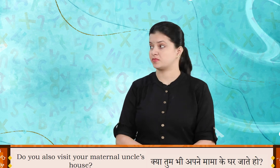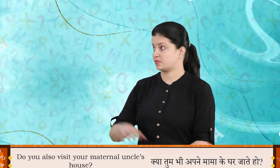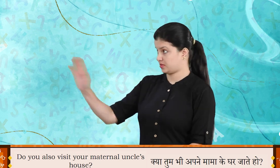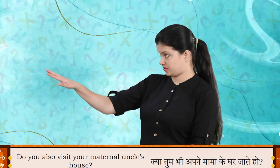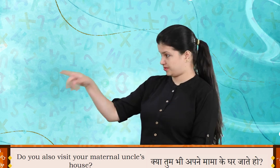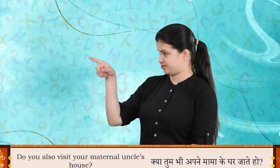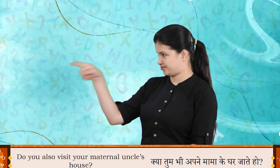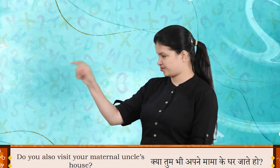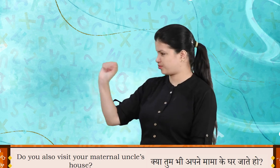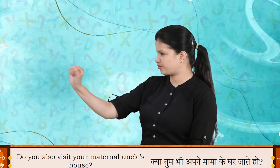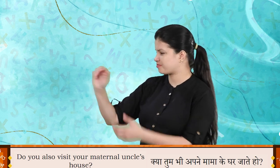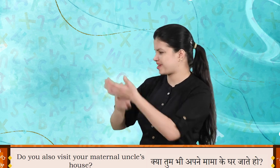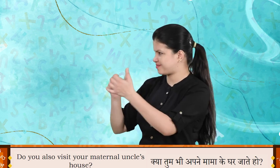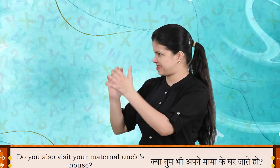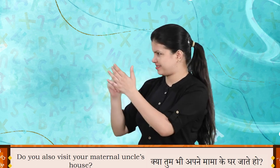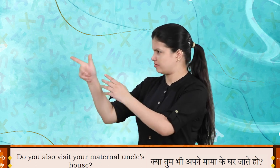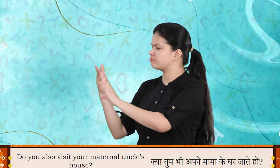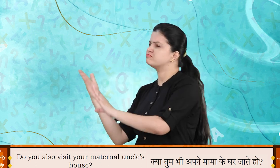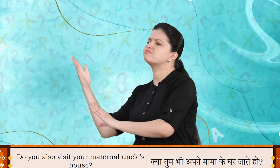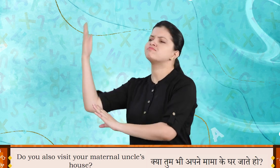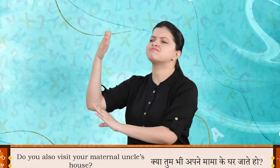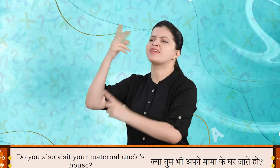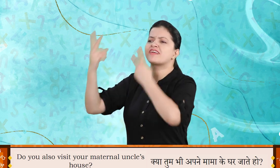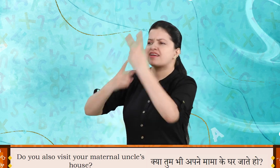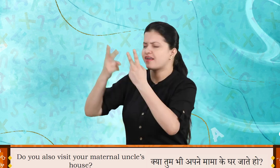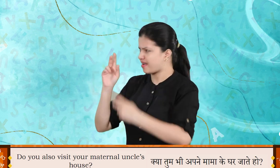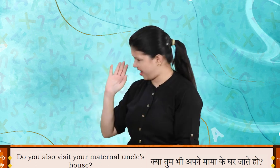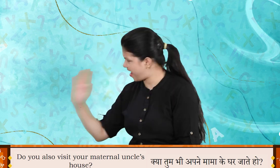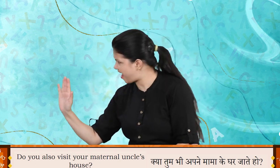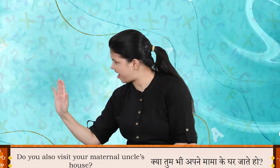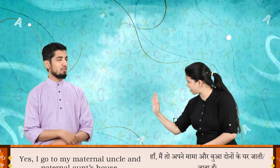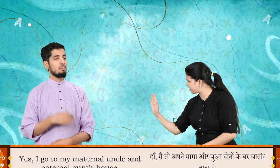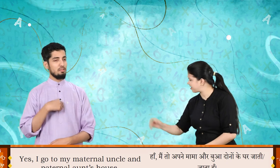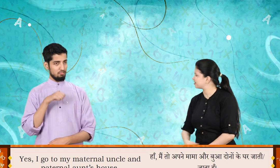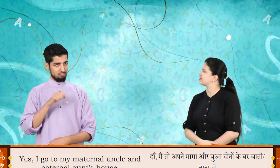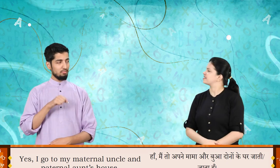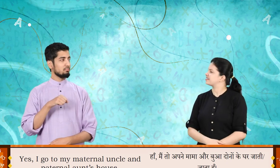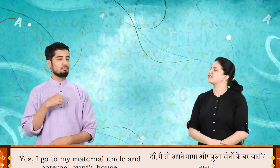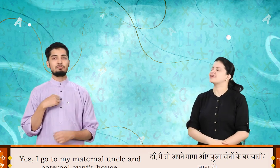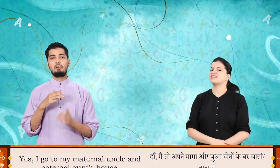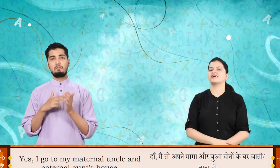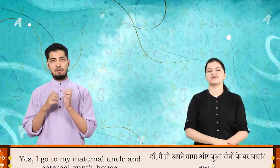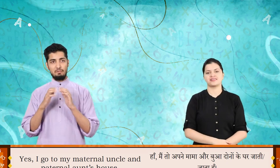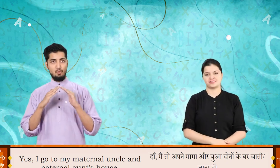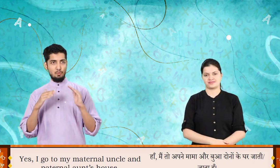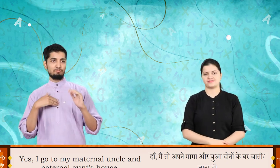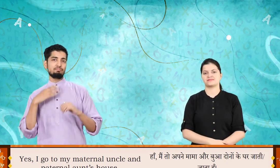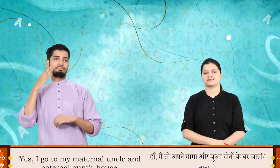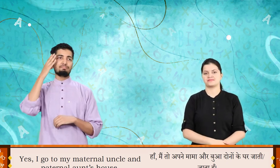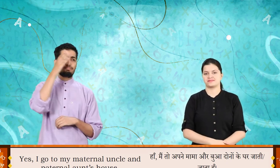Do you also visit your maternal uncle's house? Yes. I go to my maternal uncle